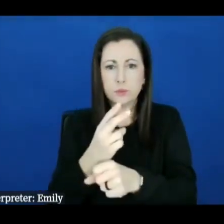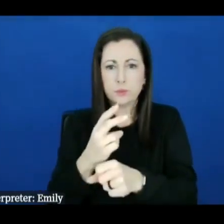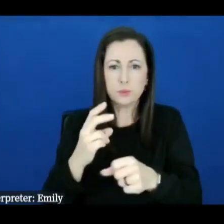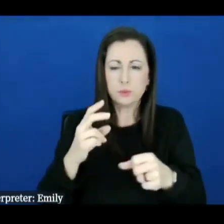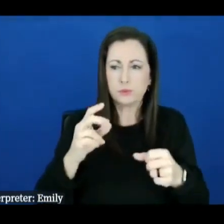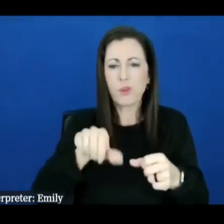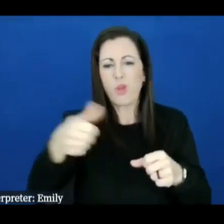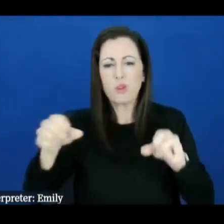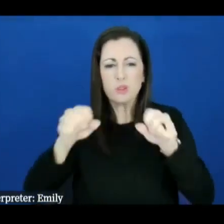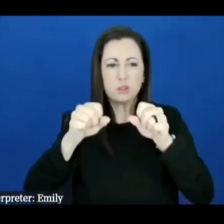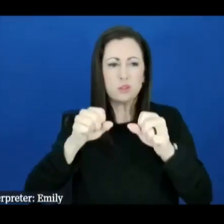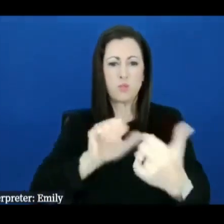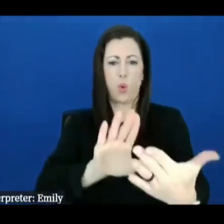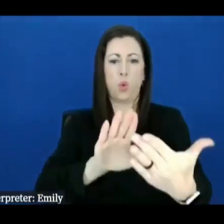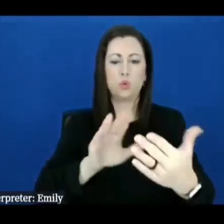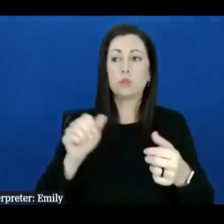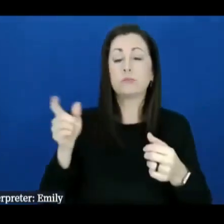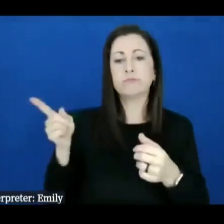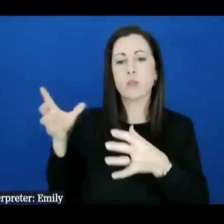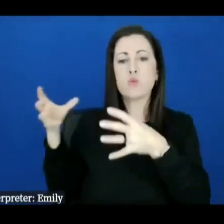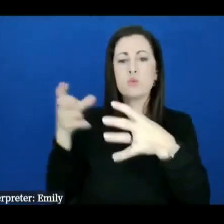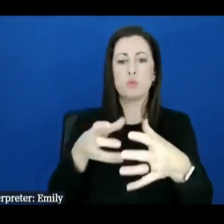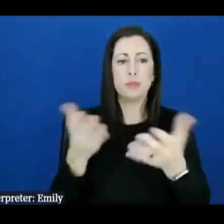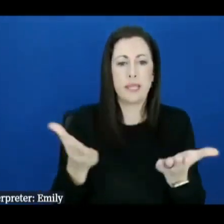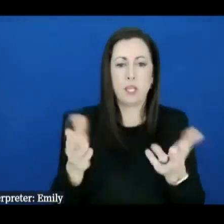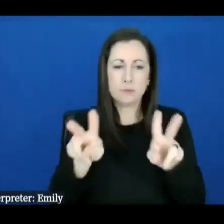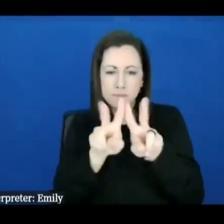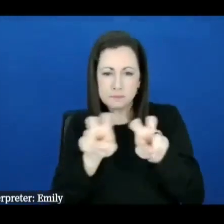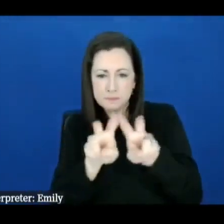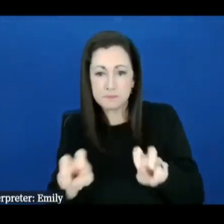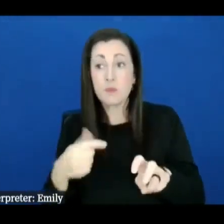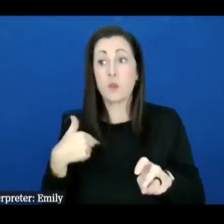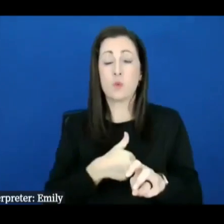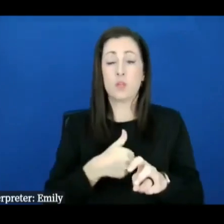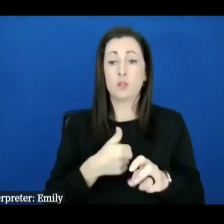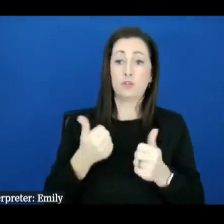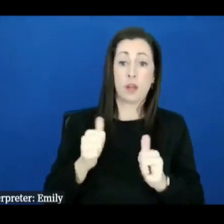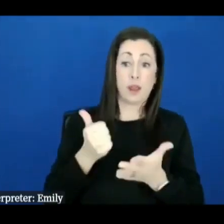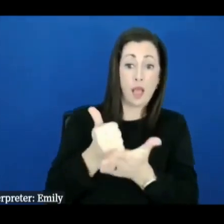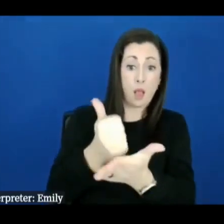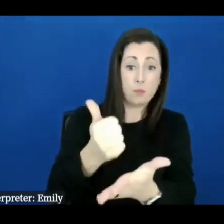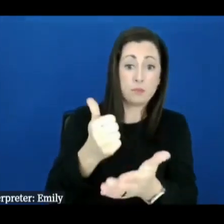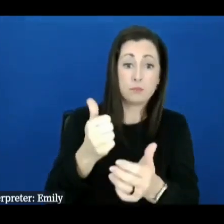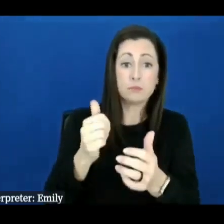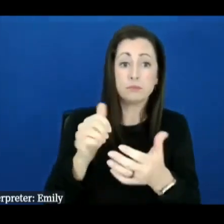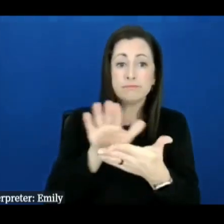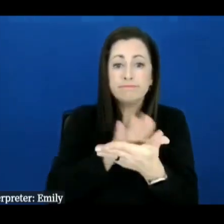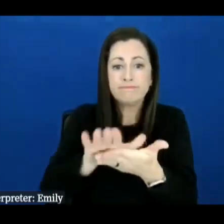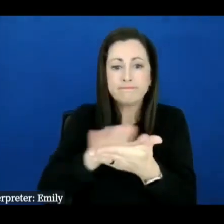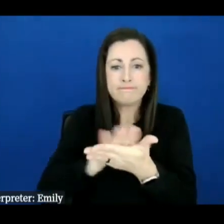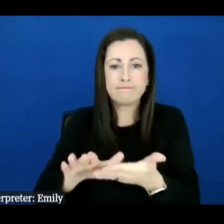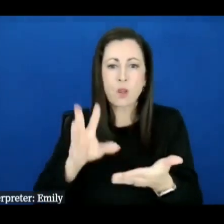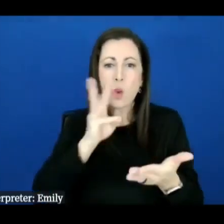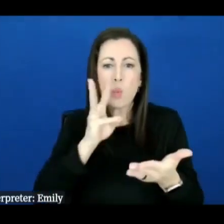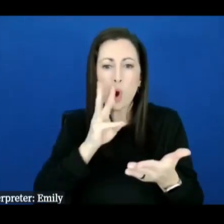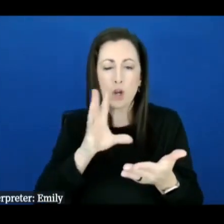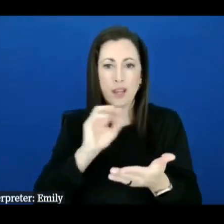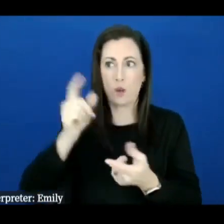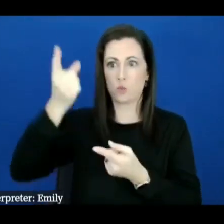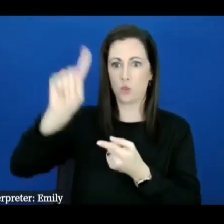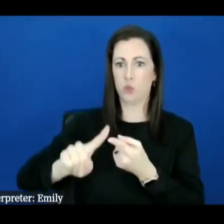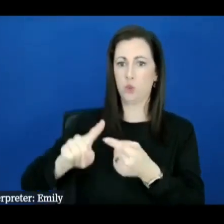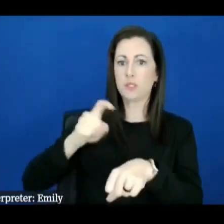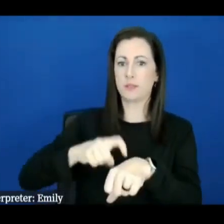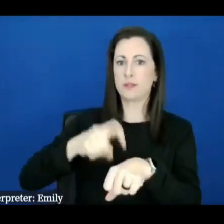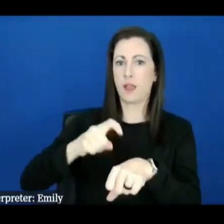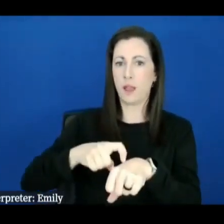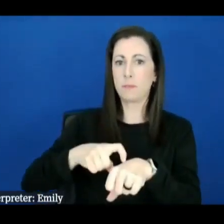locations at so they're trying to assess that and how can we help with that how can we help purify water and and cut down that time of getting